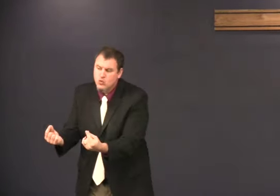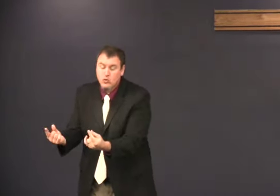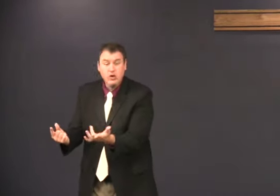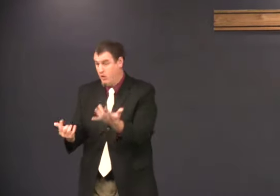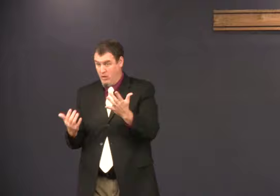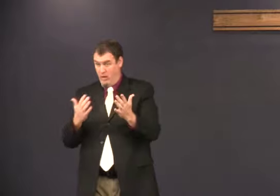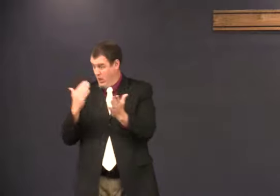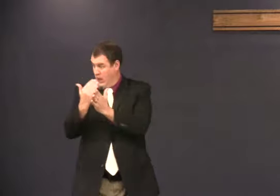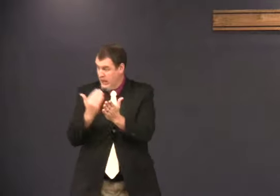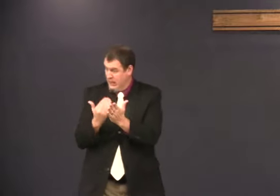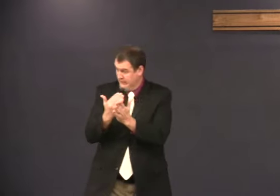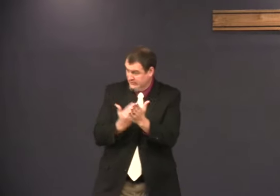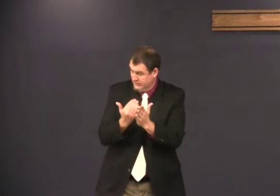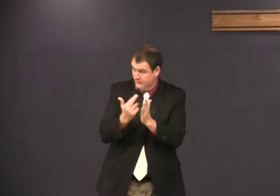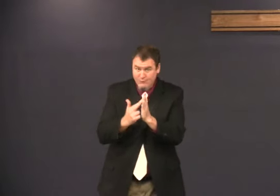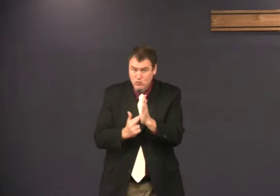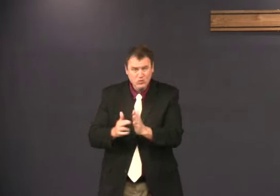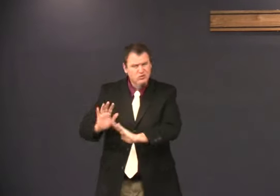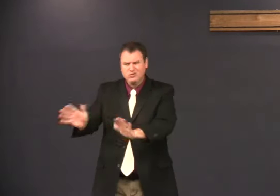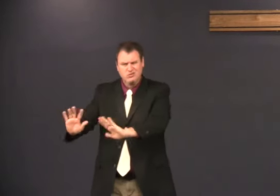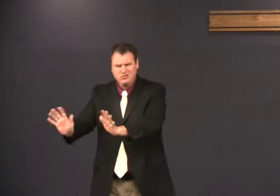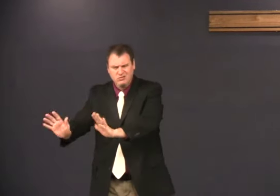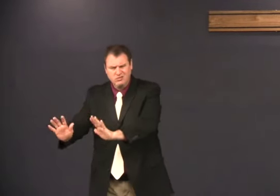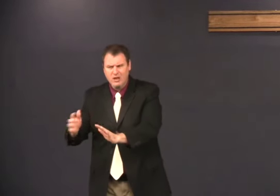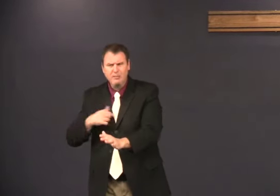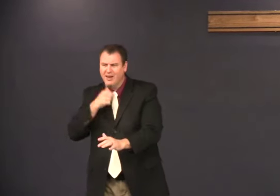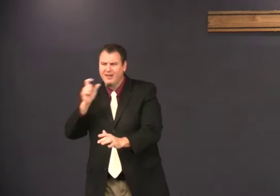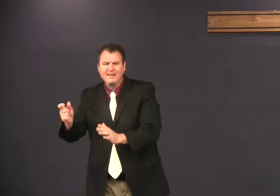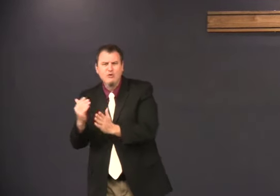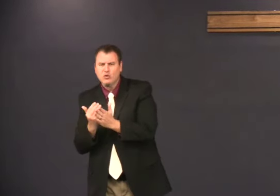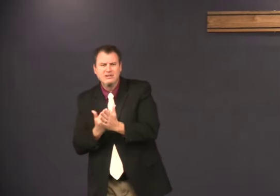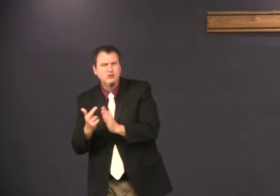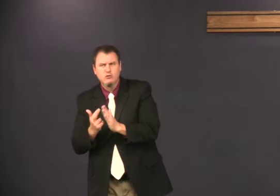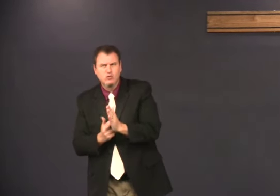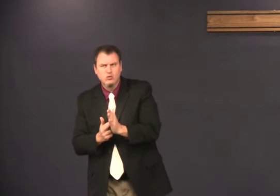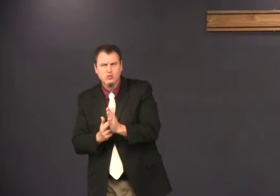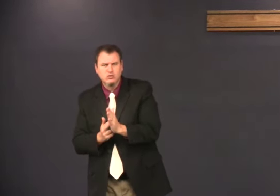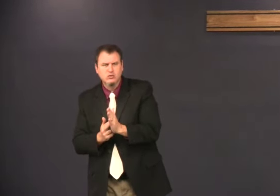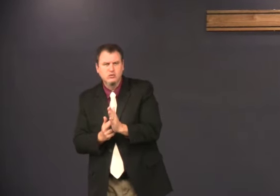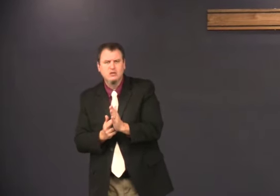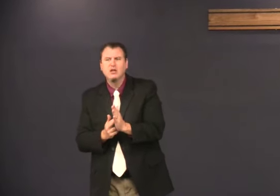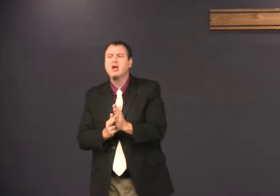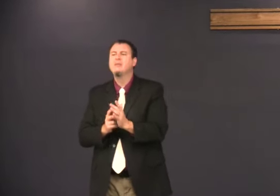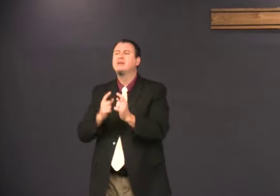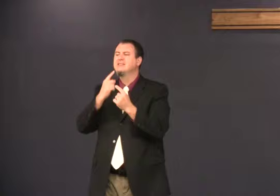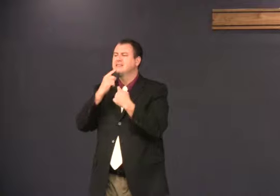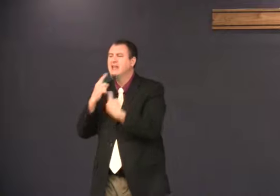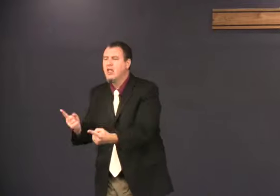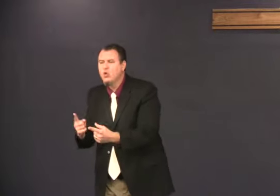to Christ. What are you going to do? Do you have these lists of rules to follow? No. You don't need to follow the list of rules.